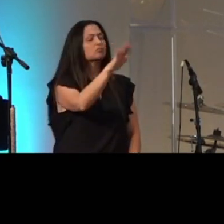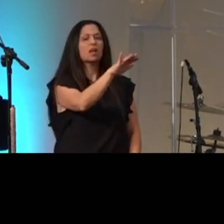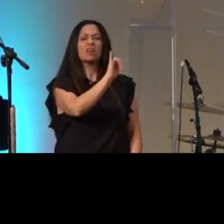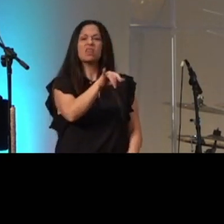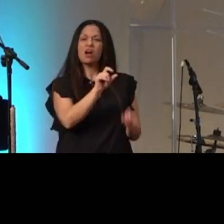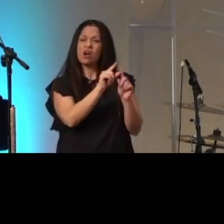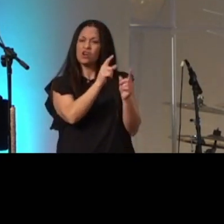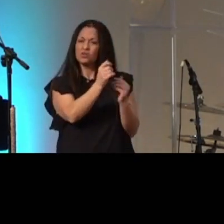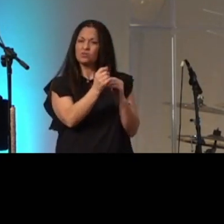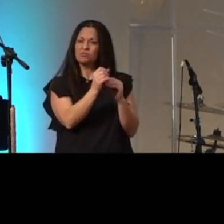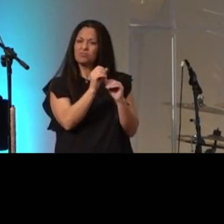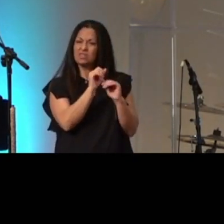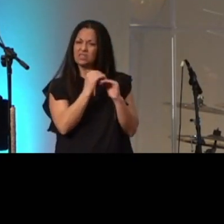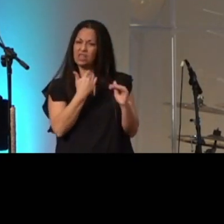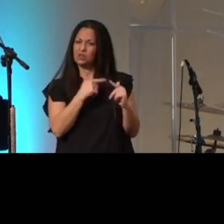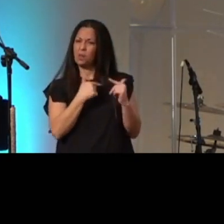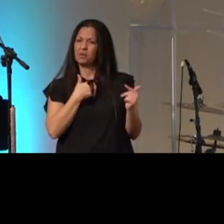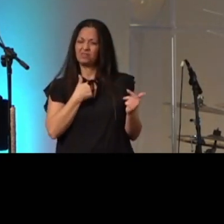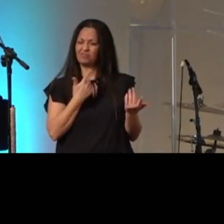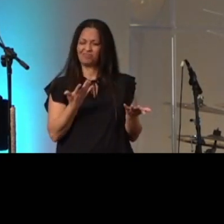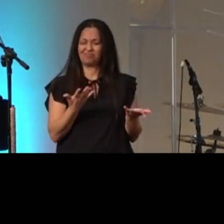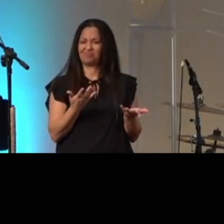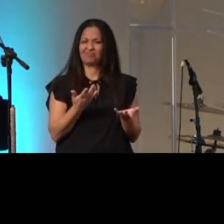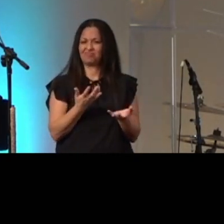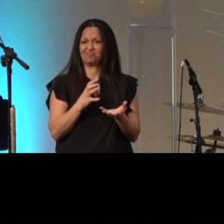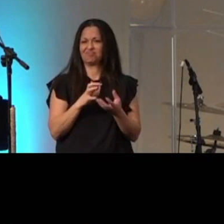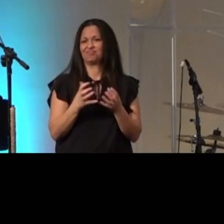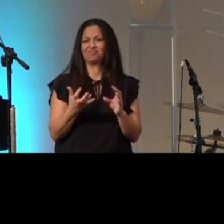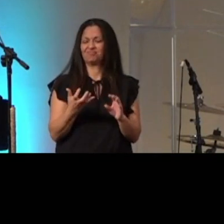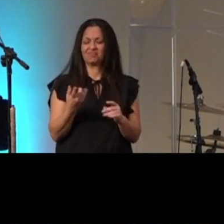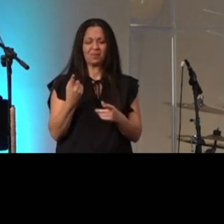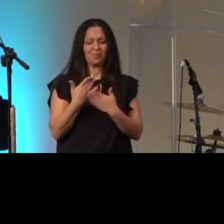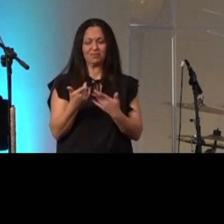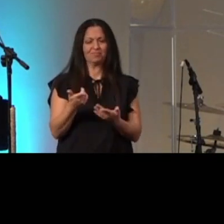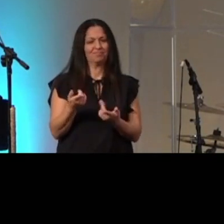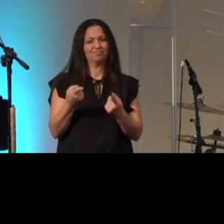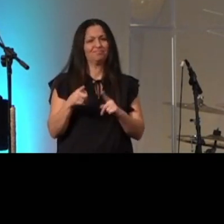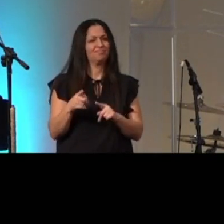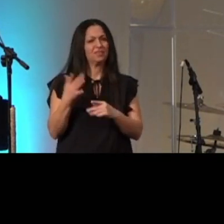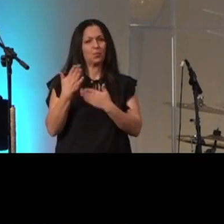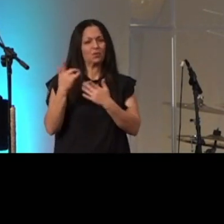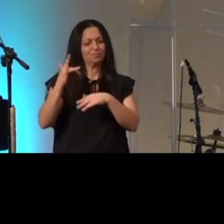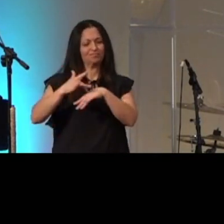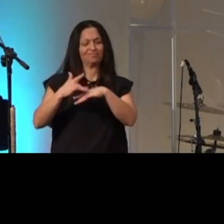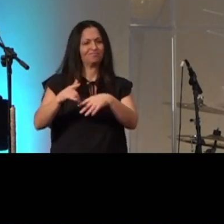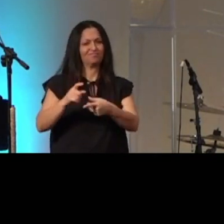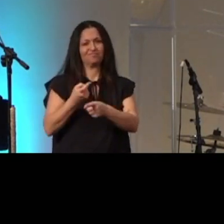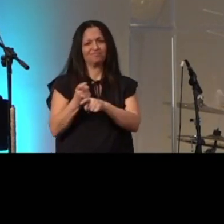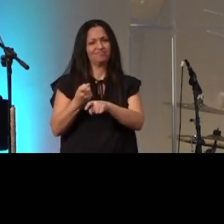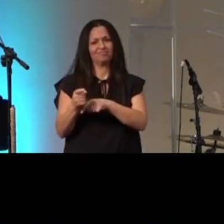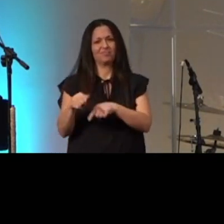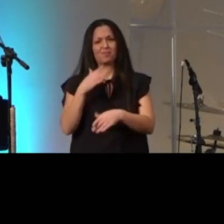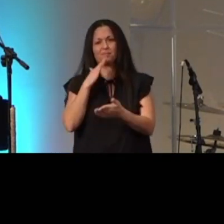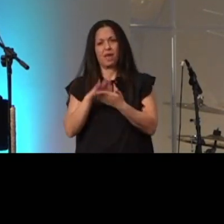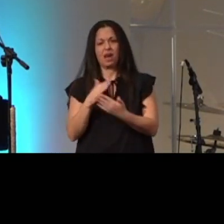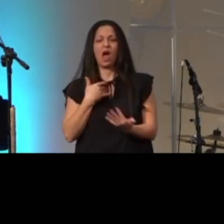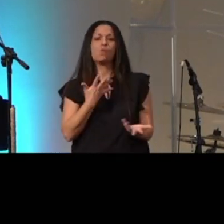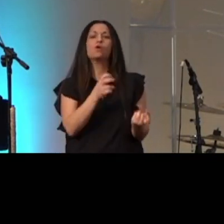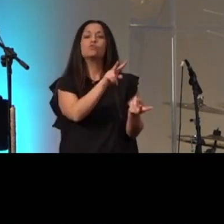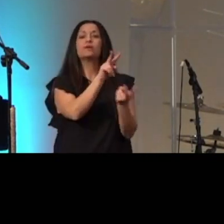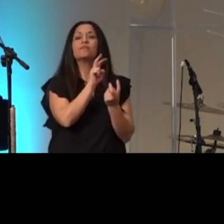that you sent me have been tampered with not true and I want a refund